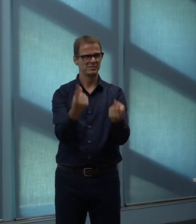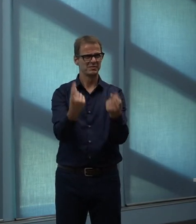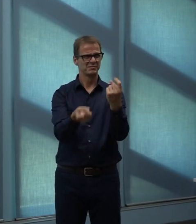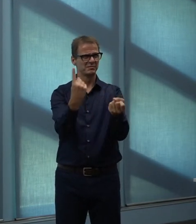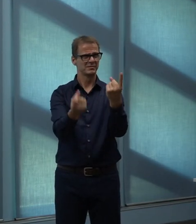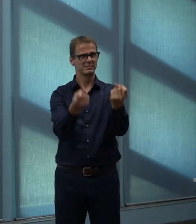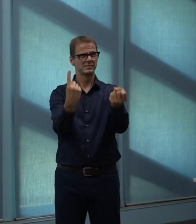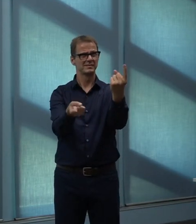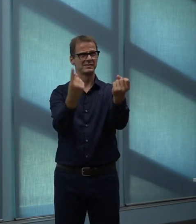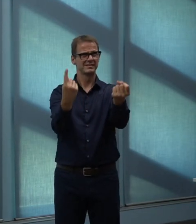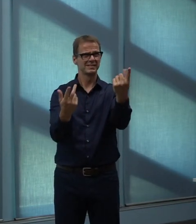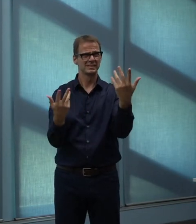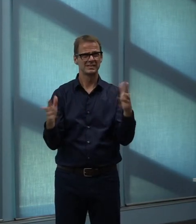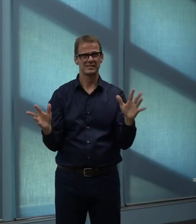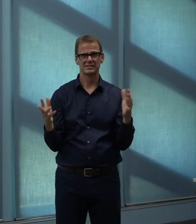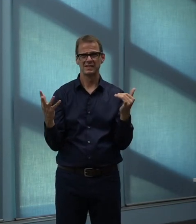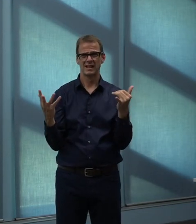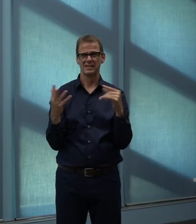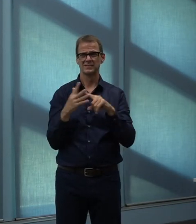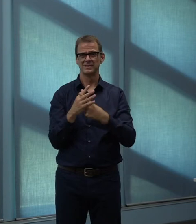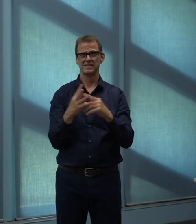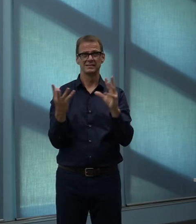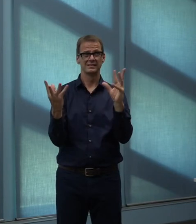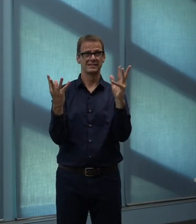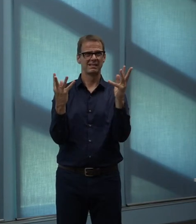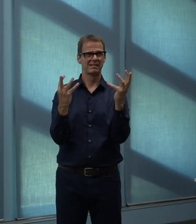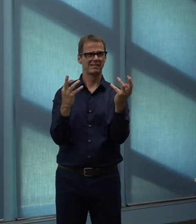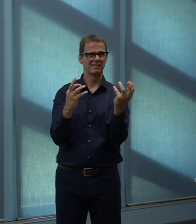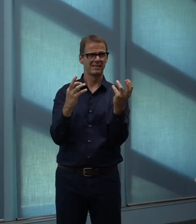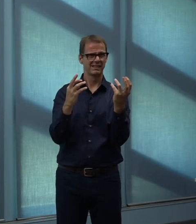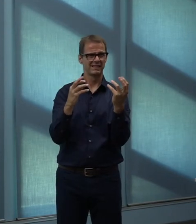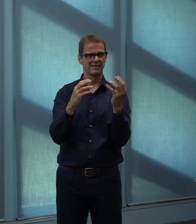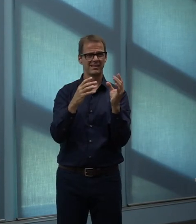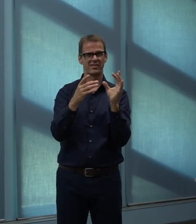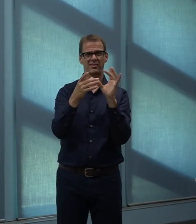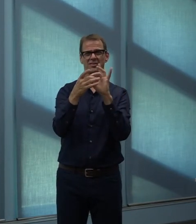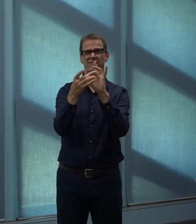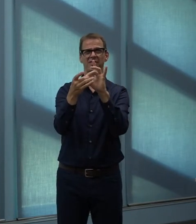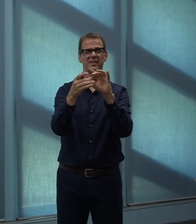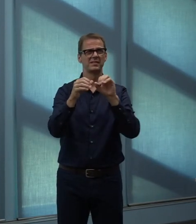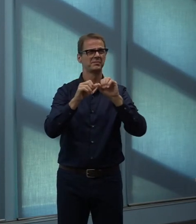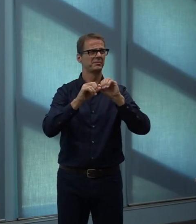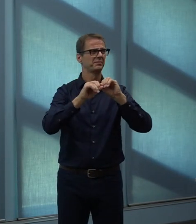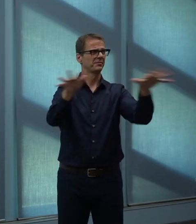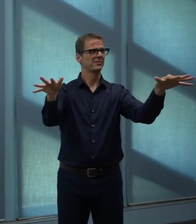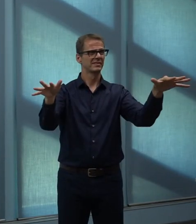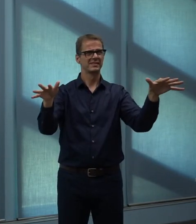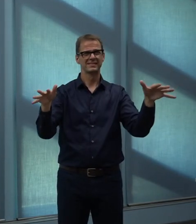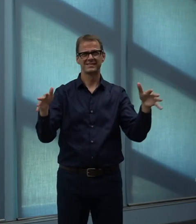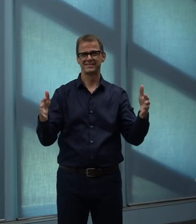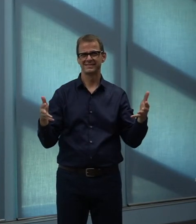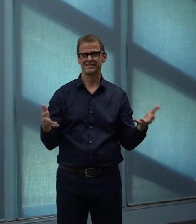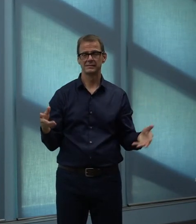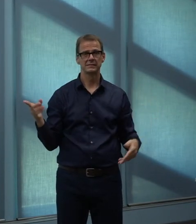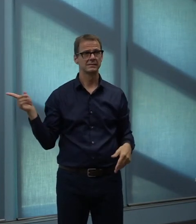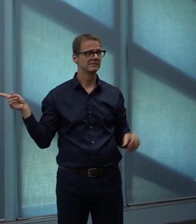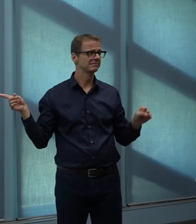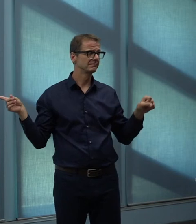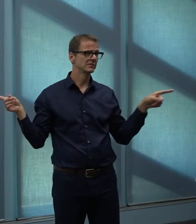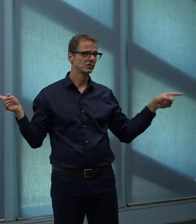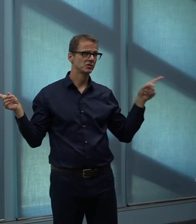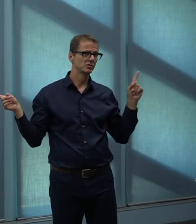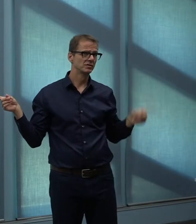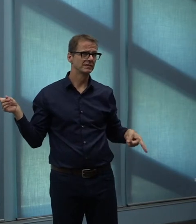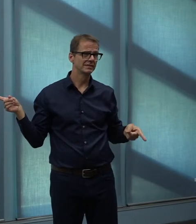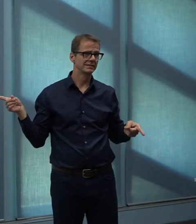Scott, that's a good question. I think we've been behind for about eight weeks now. But we're not at a